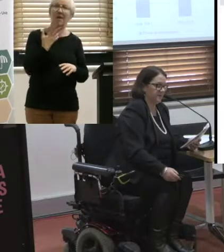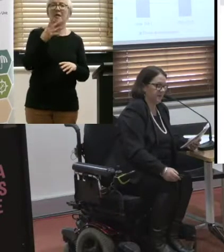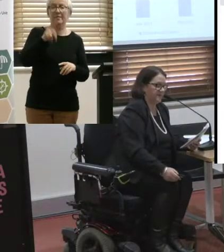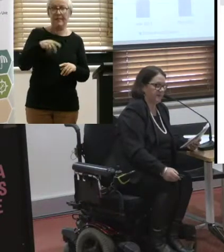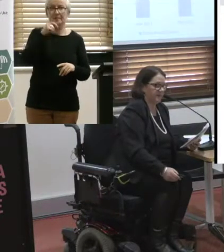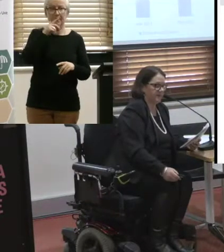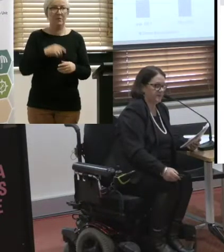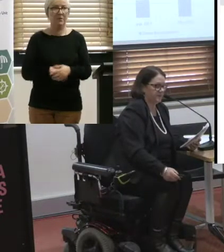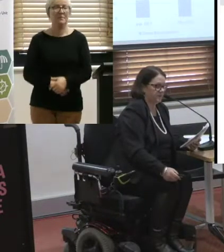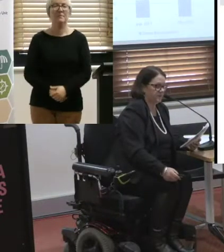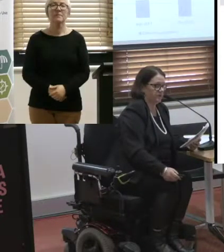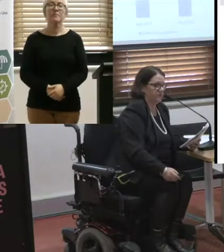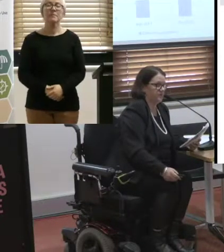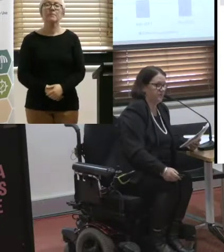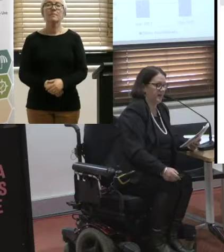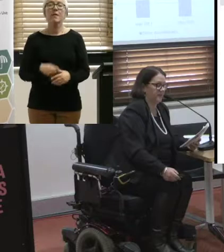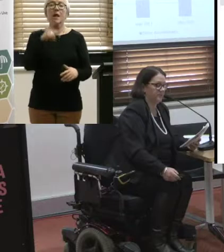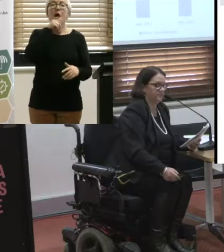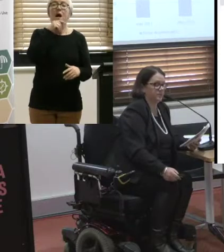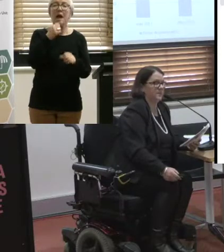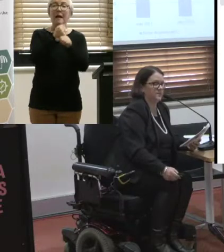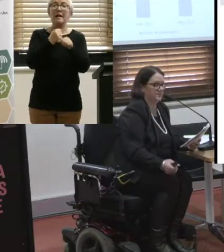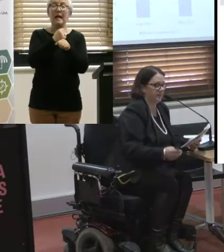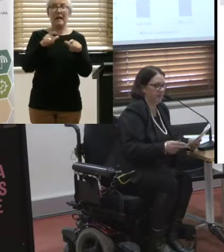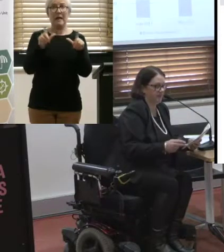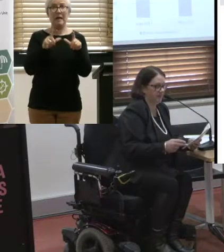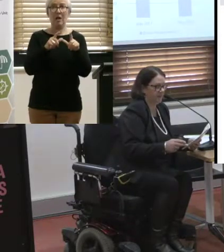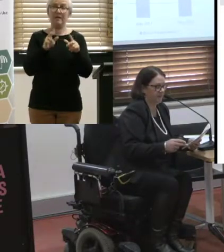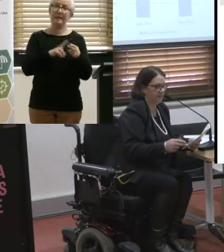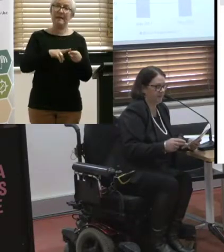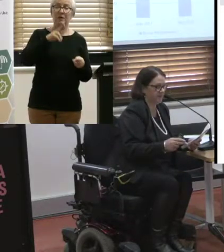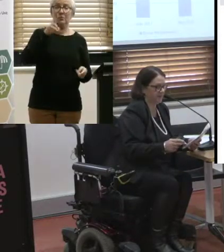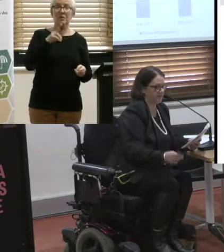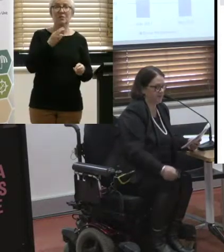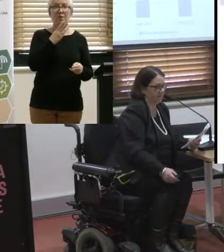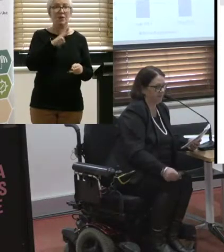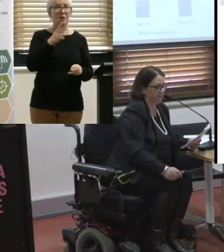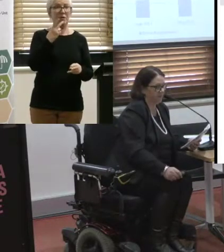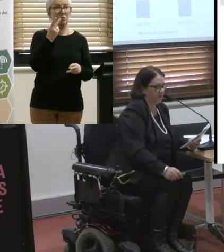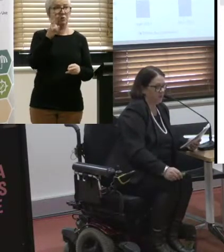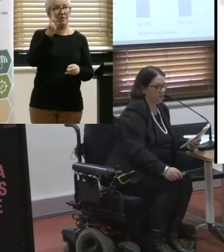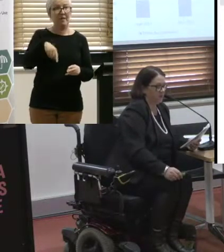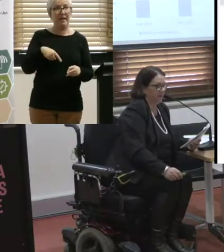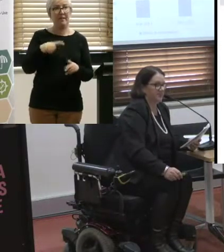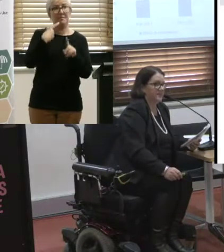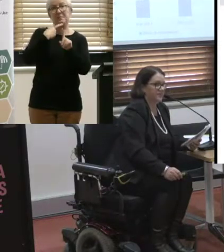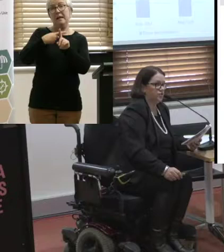has increased to 32,000 plus in September. So that's increasing. Increased in